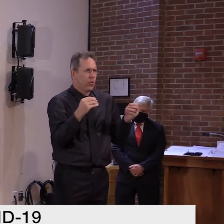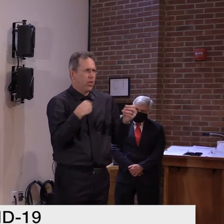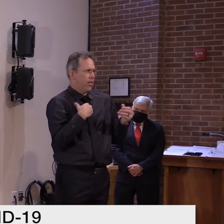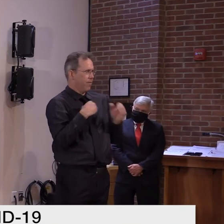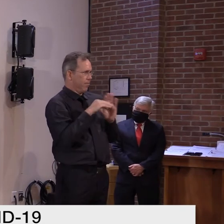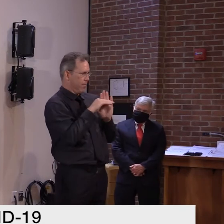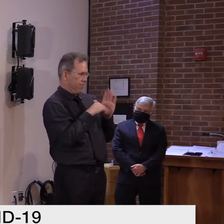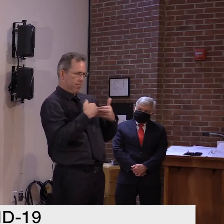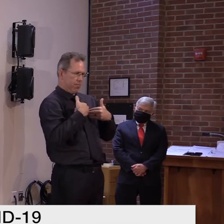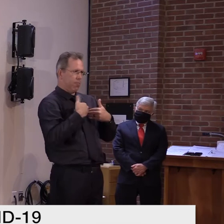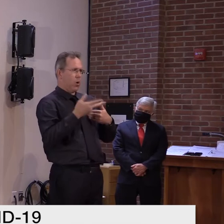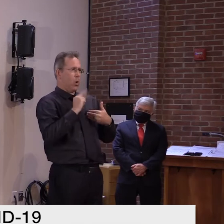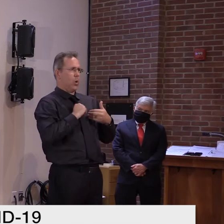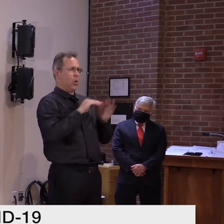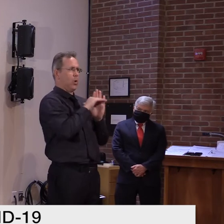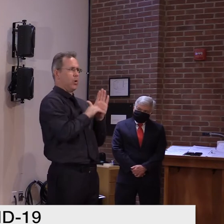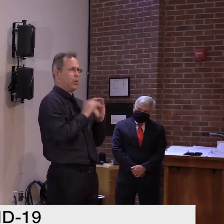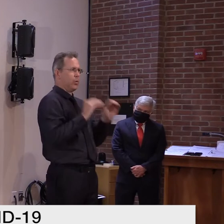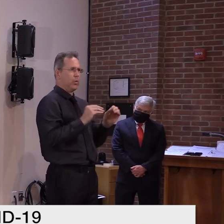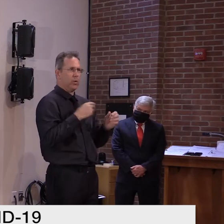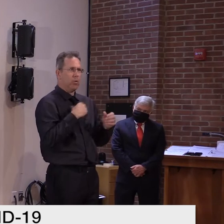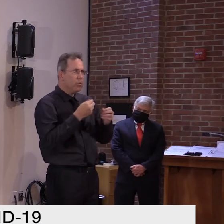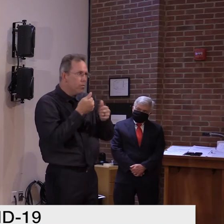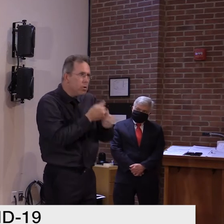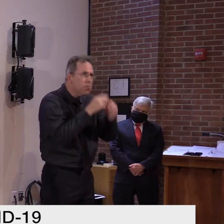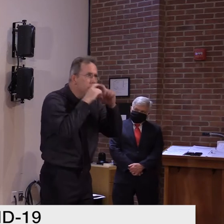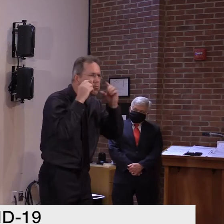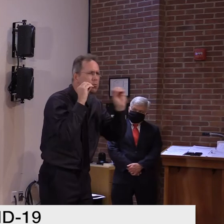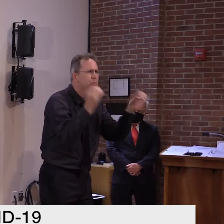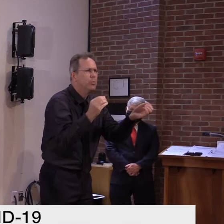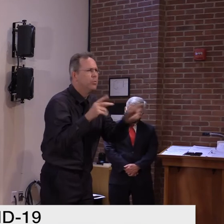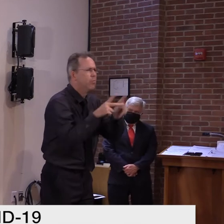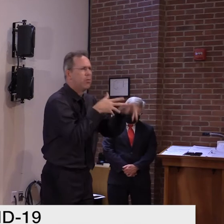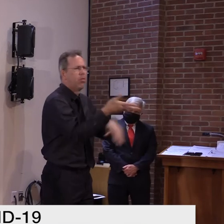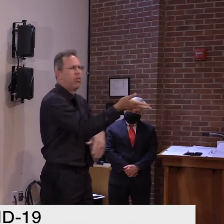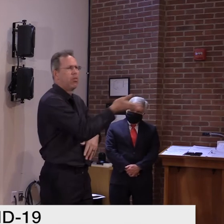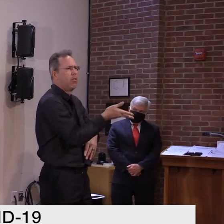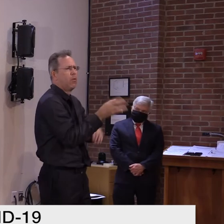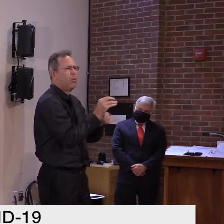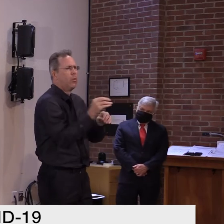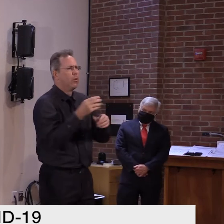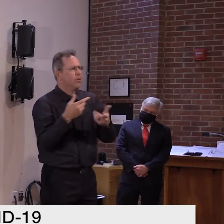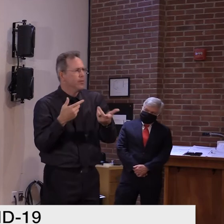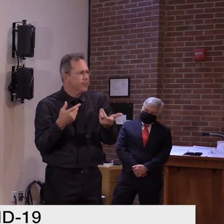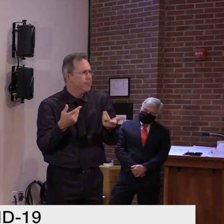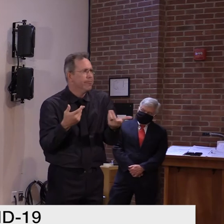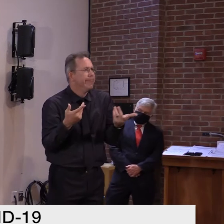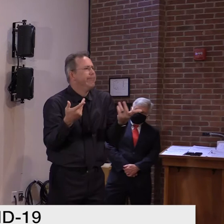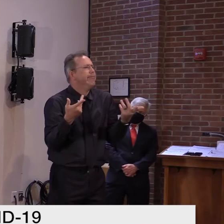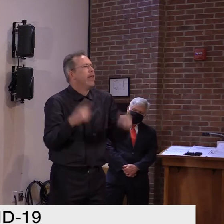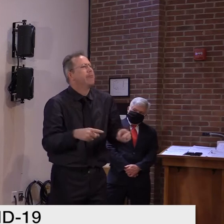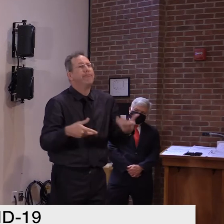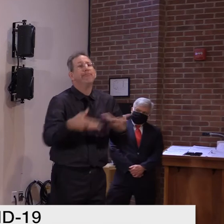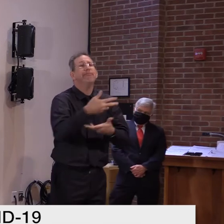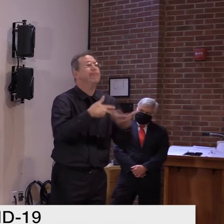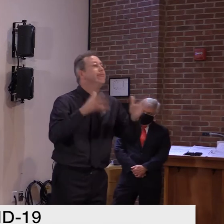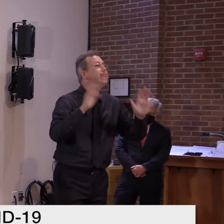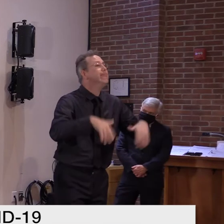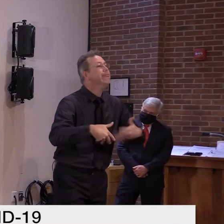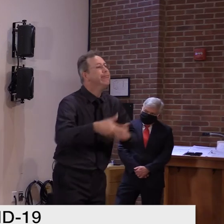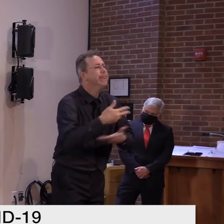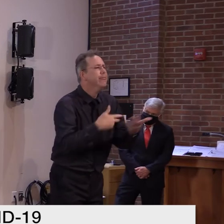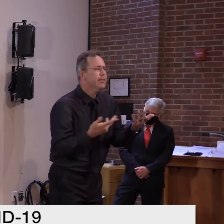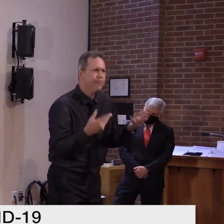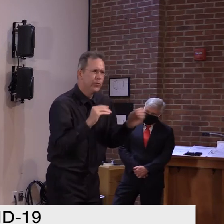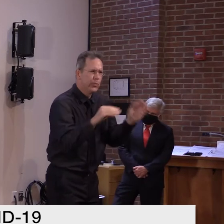because they're usually in circumstances of food and drink, and that does not allow people to abide by